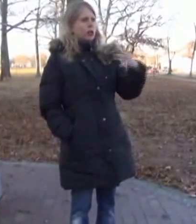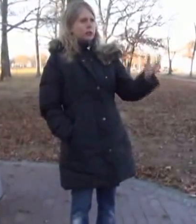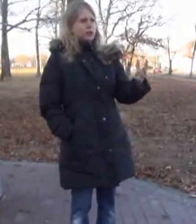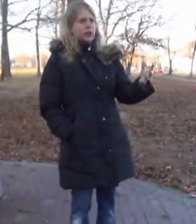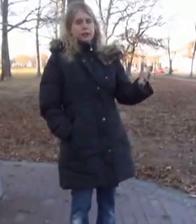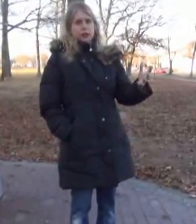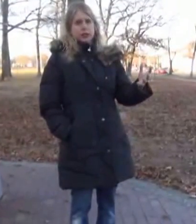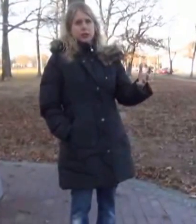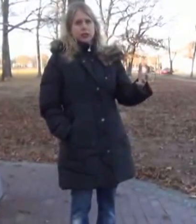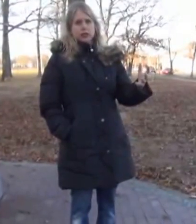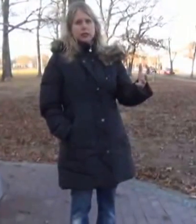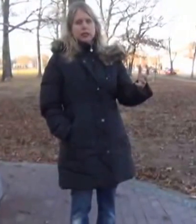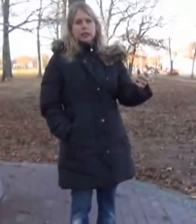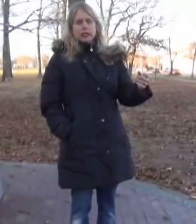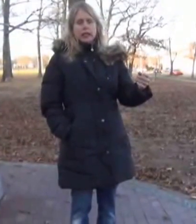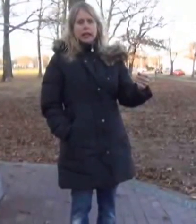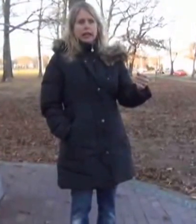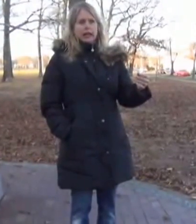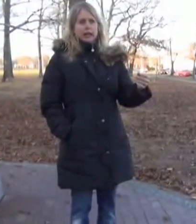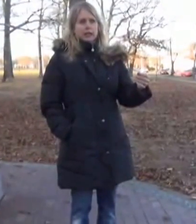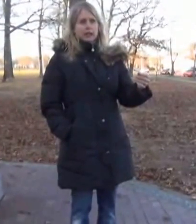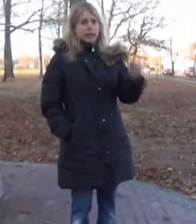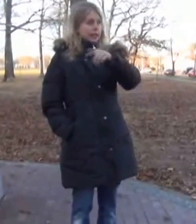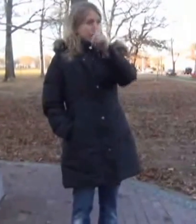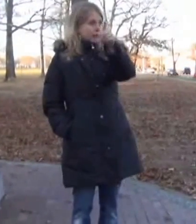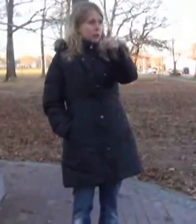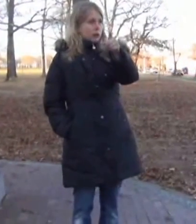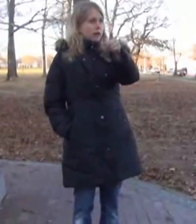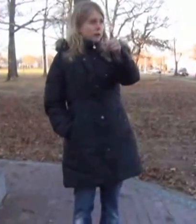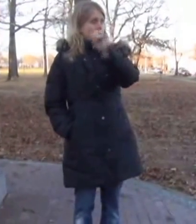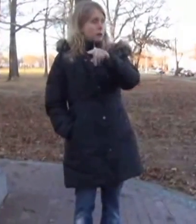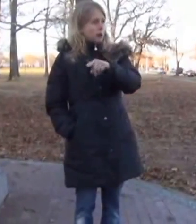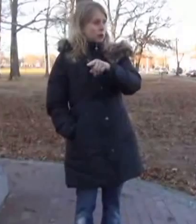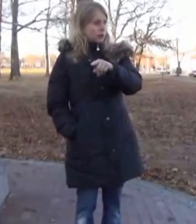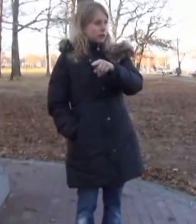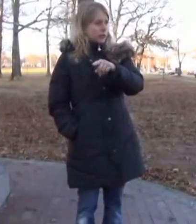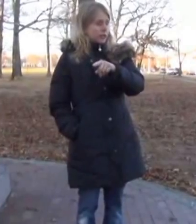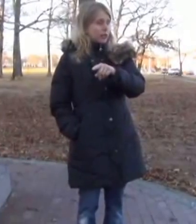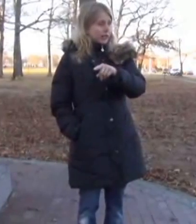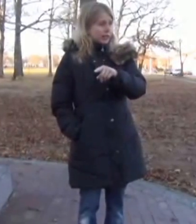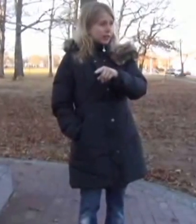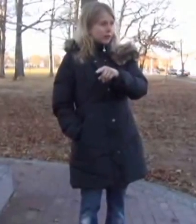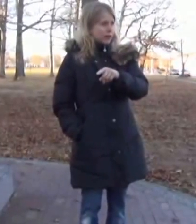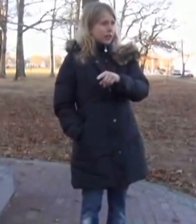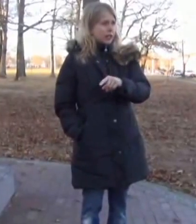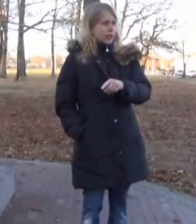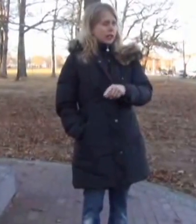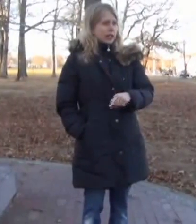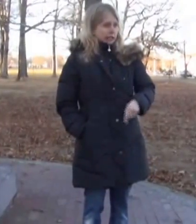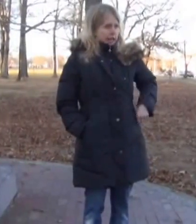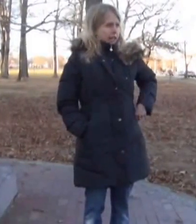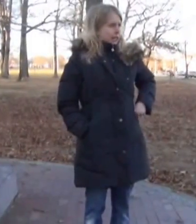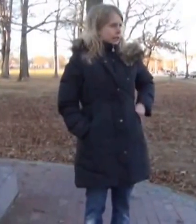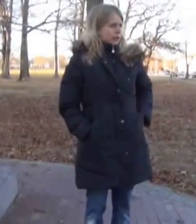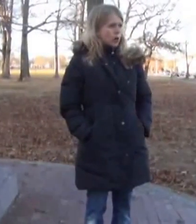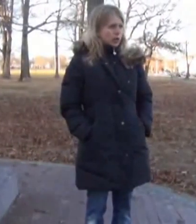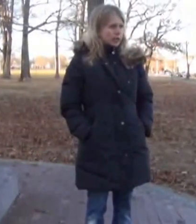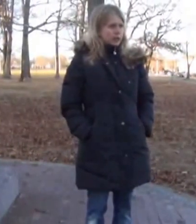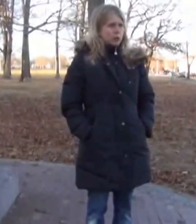all the survivors he could. And he came to New Bedford and he met with Abe Lando. Yeah, and he asked him all kinds of